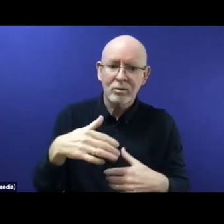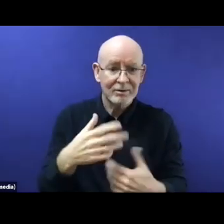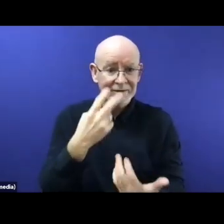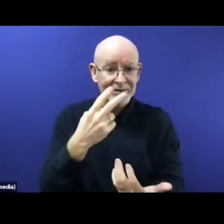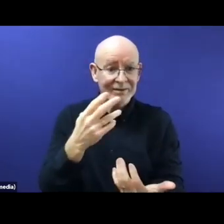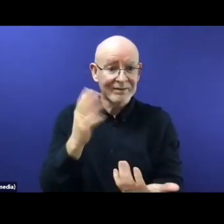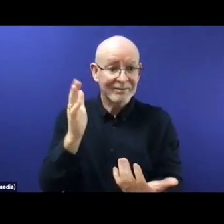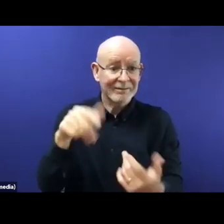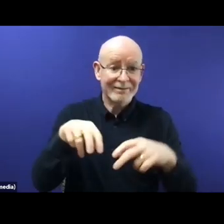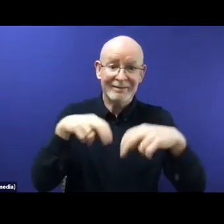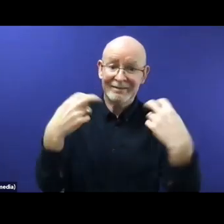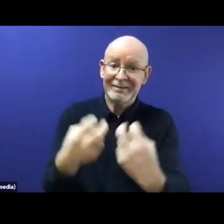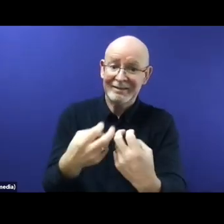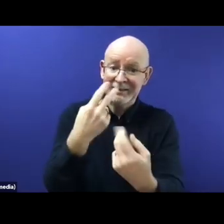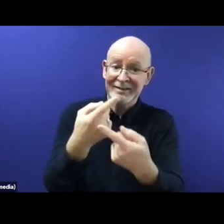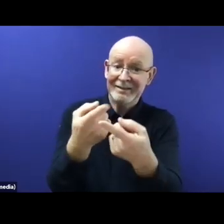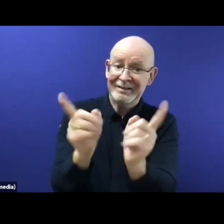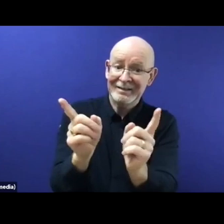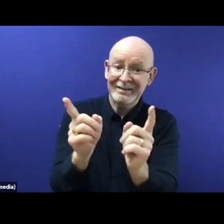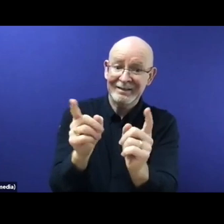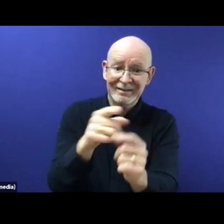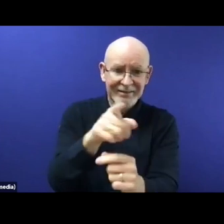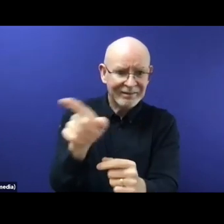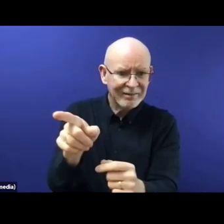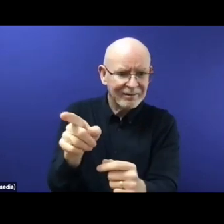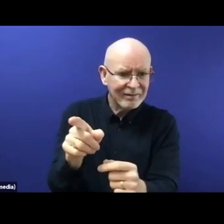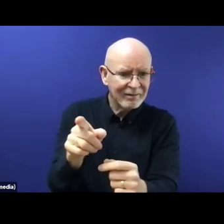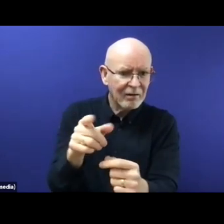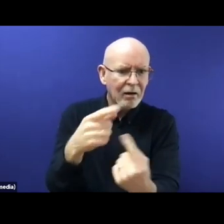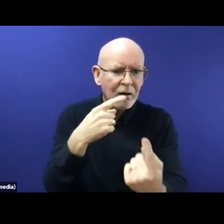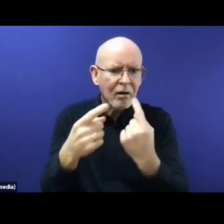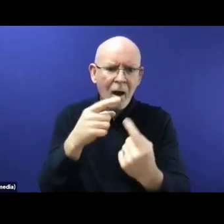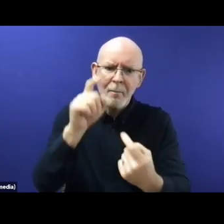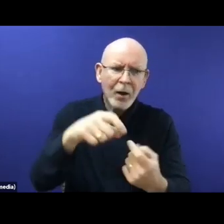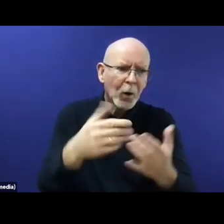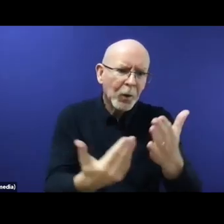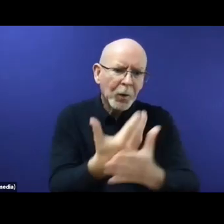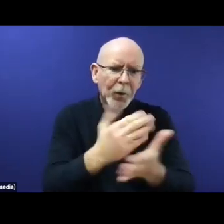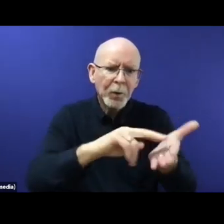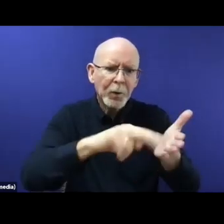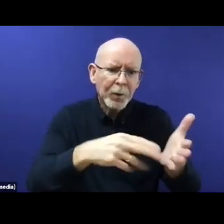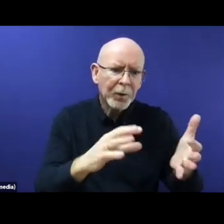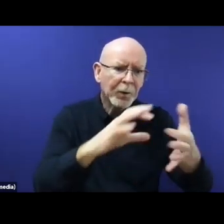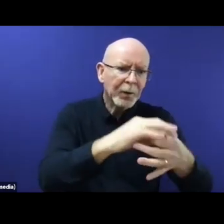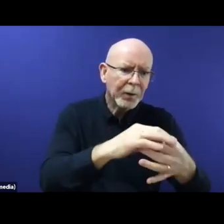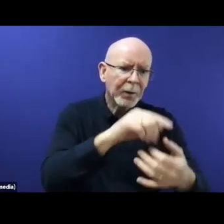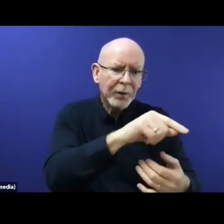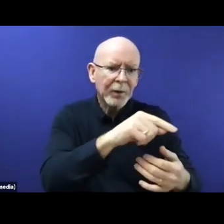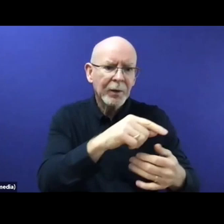And if we see the new Pact, they are really trying to propose new entry points,